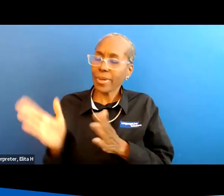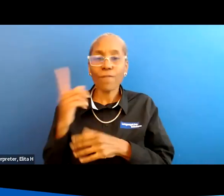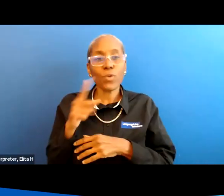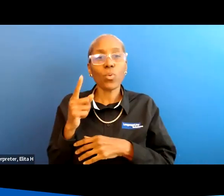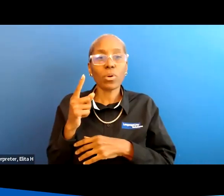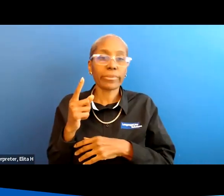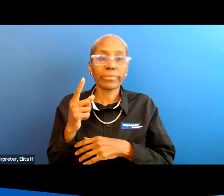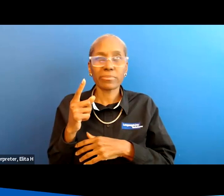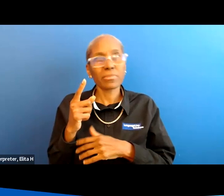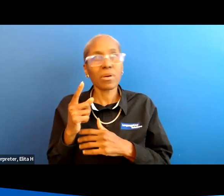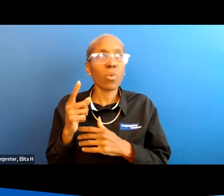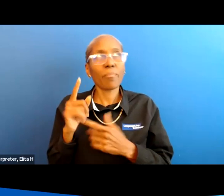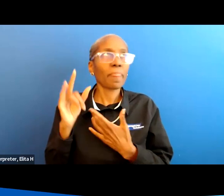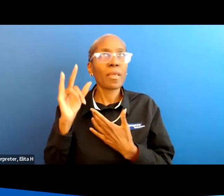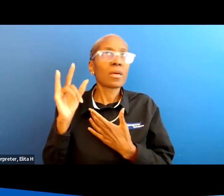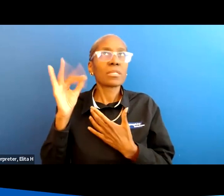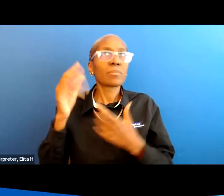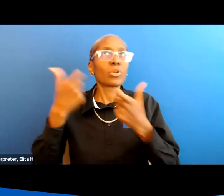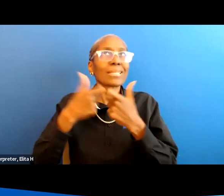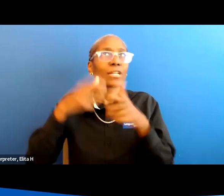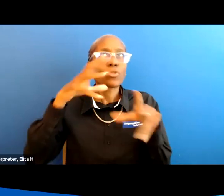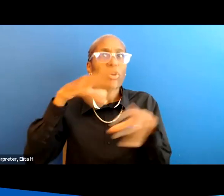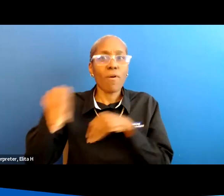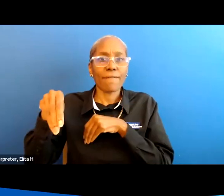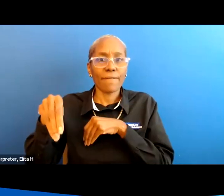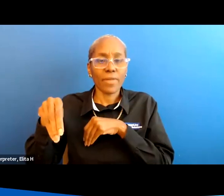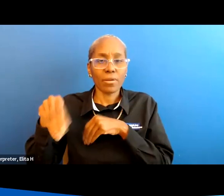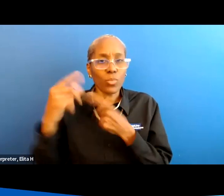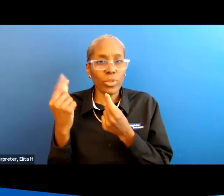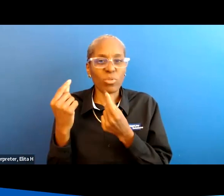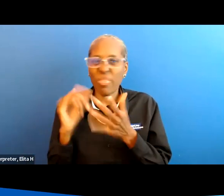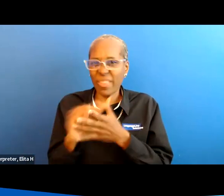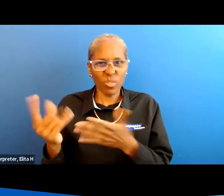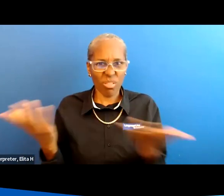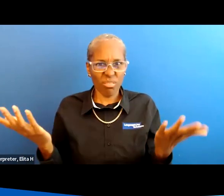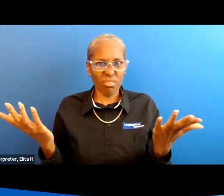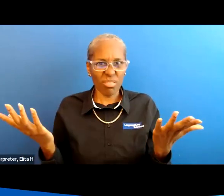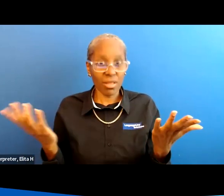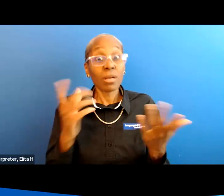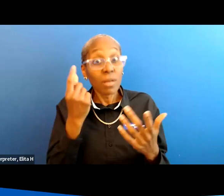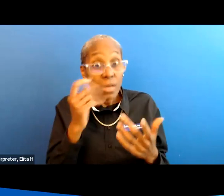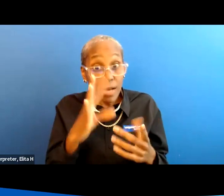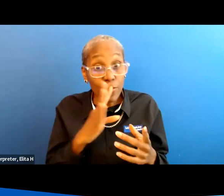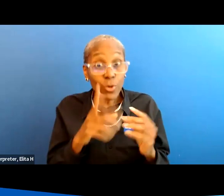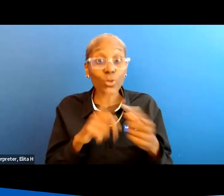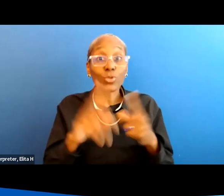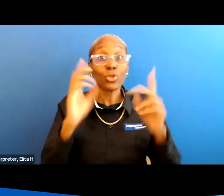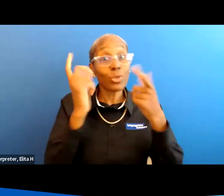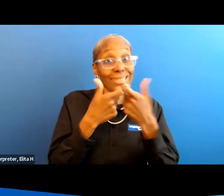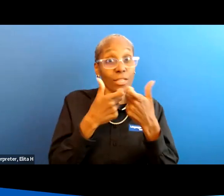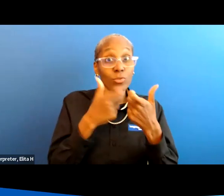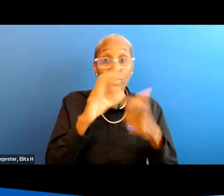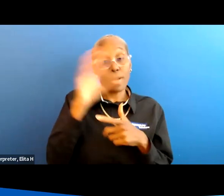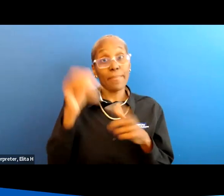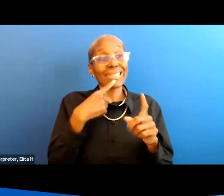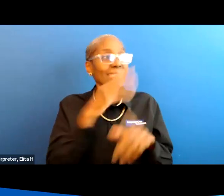what if what if the power goes out you know what do i do have you talked to your electrical provider